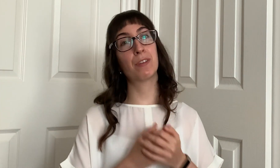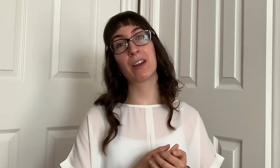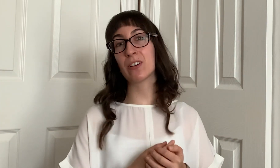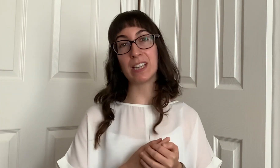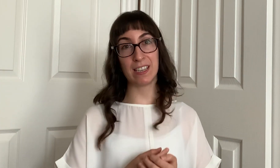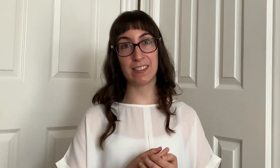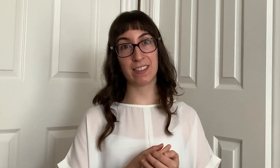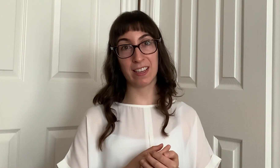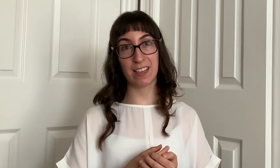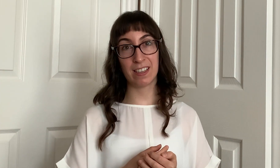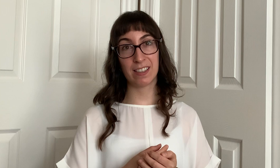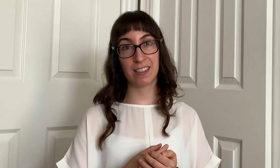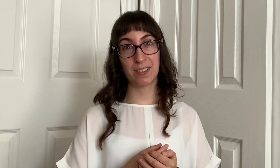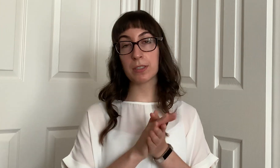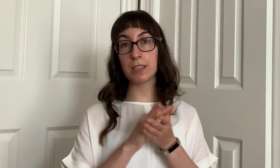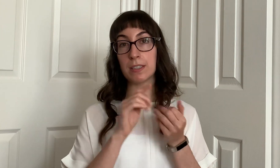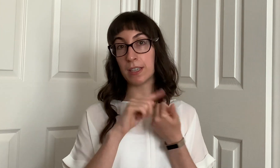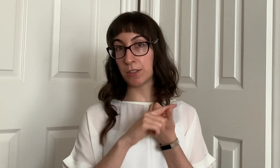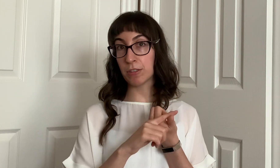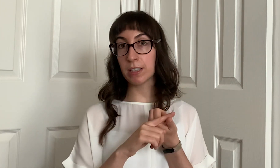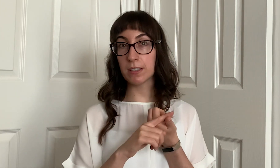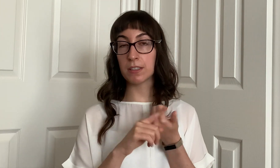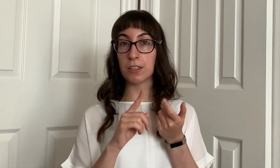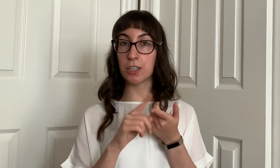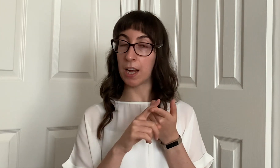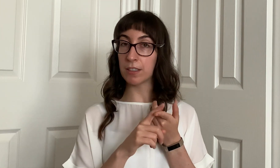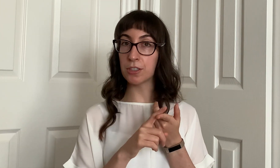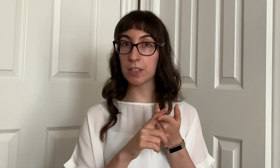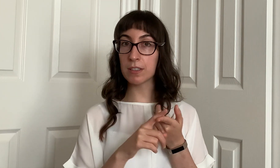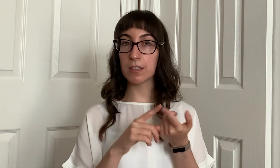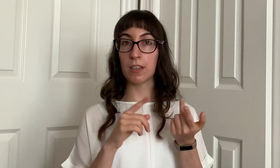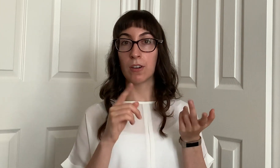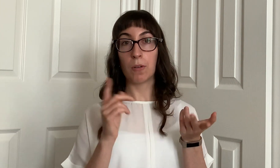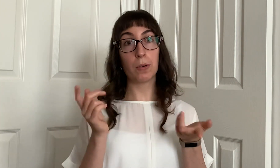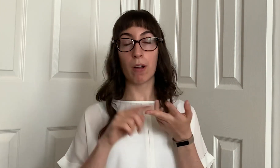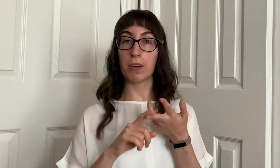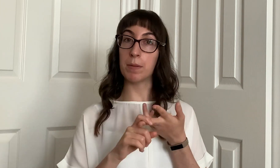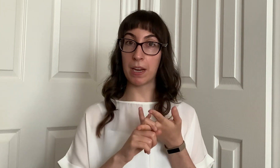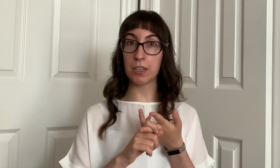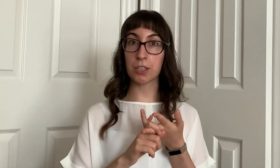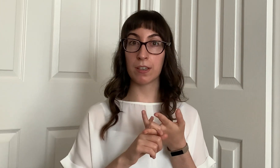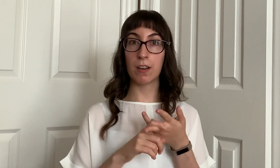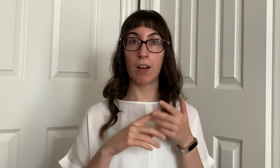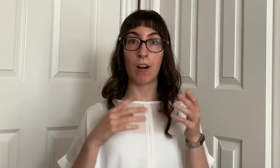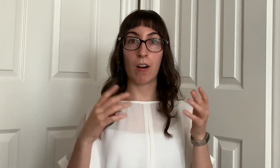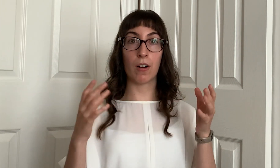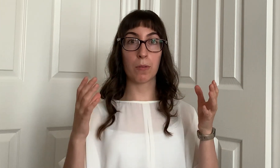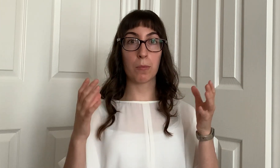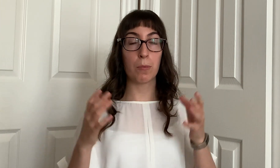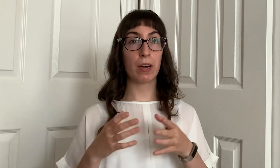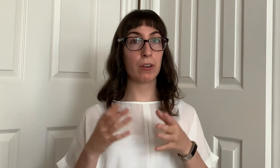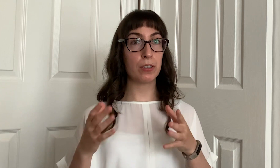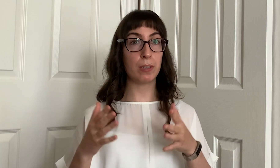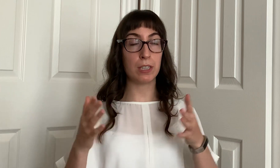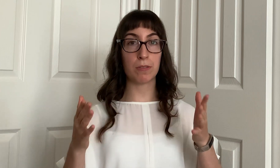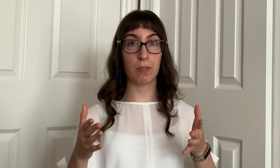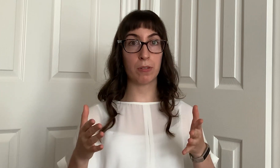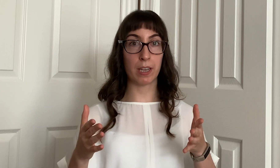very easily so the person's interests challenges or occupation are where you need to